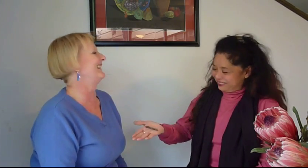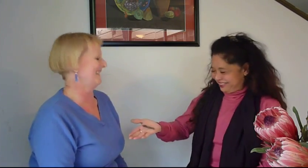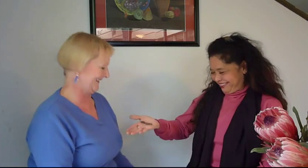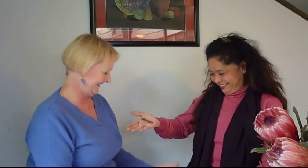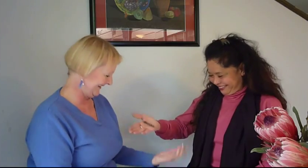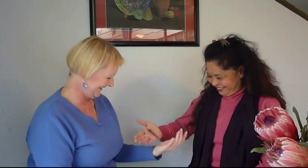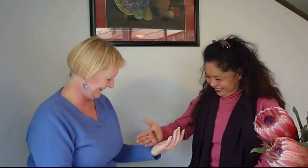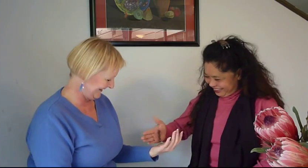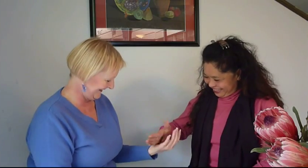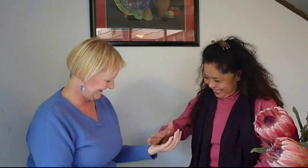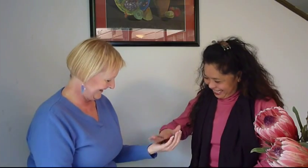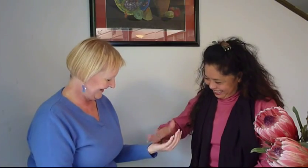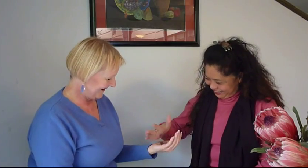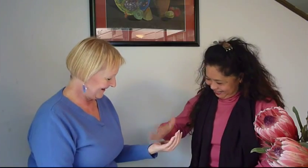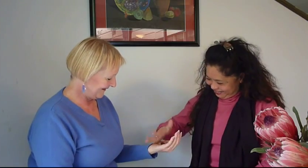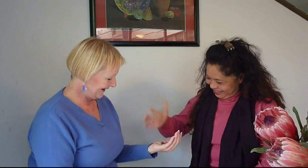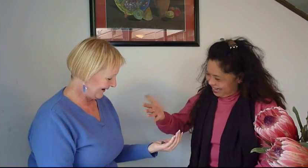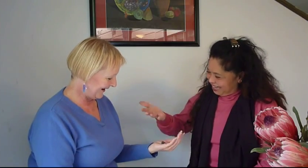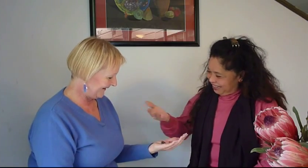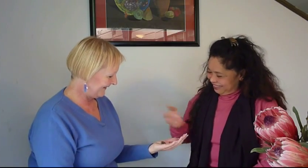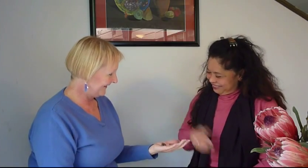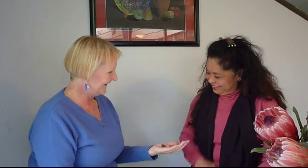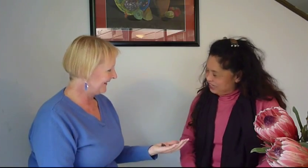thank you thank you yeah